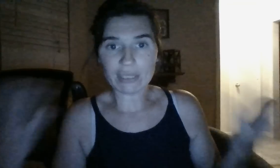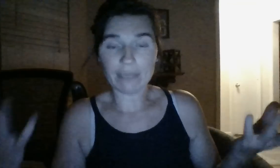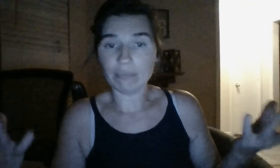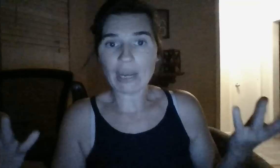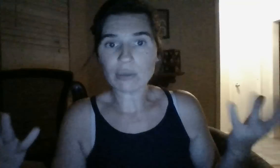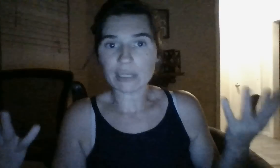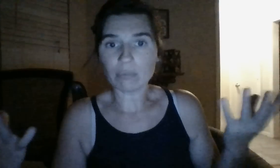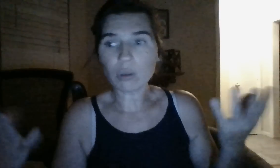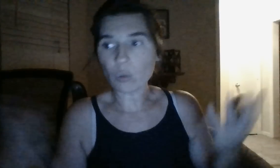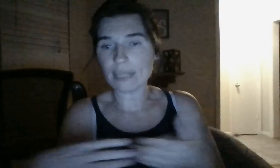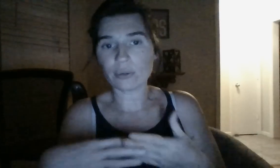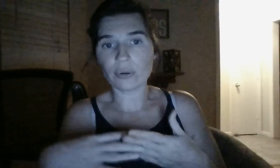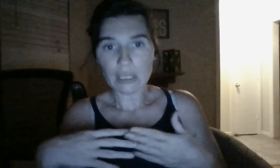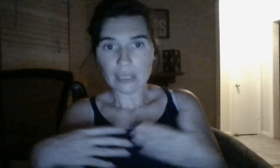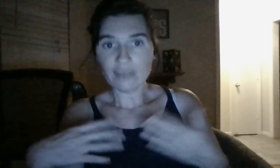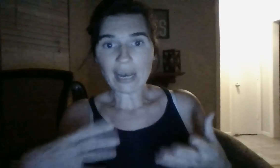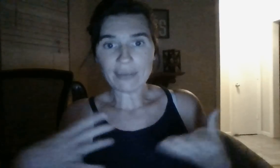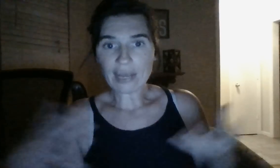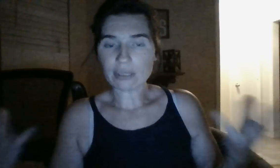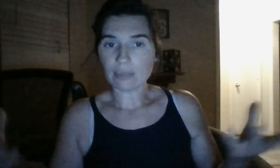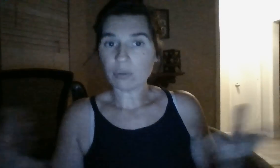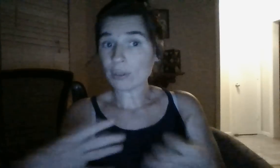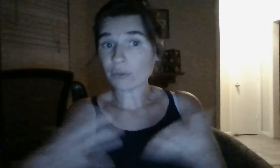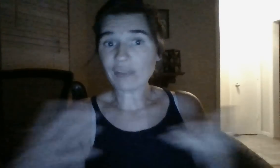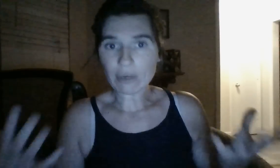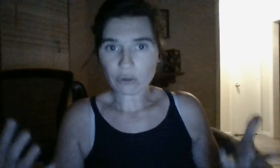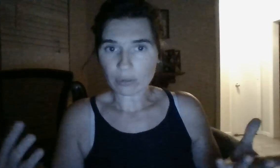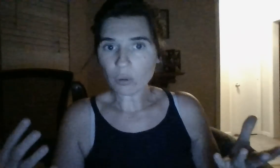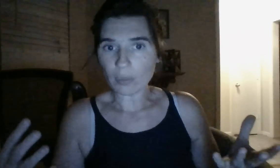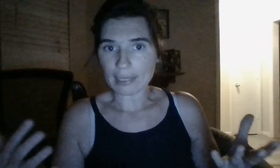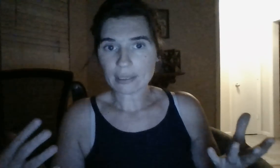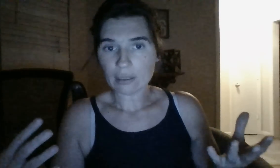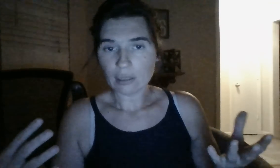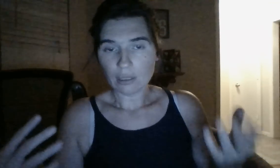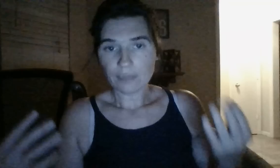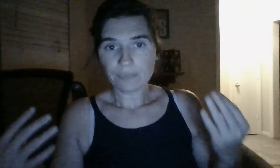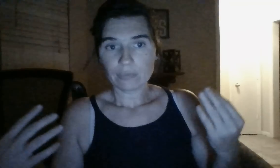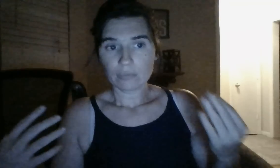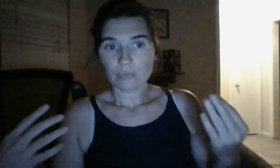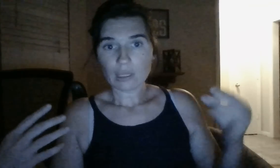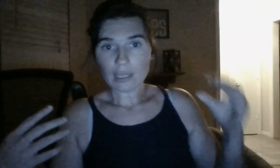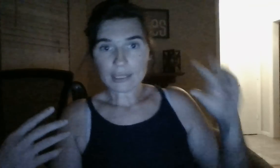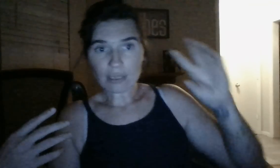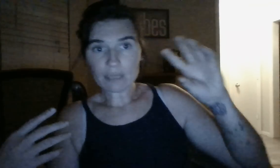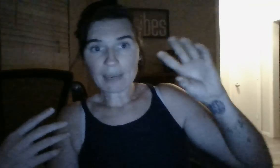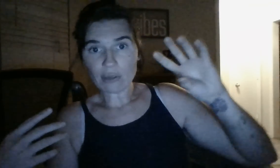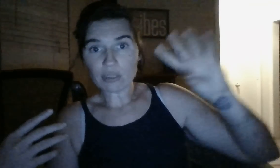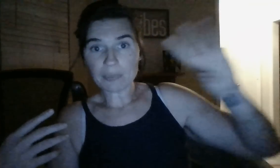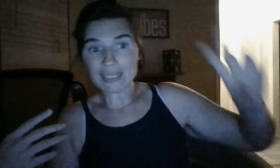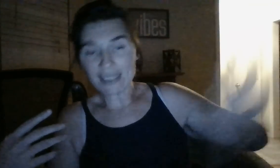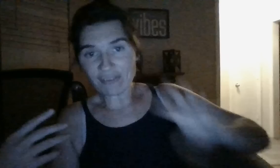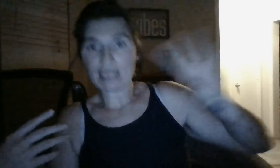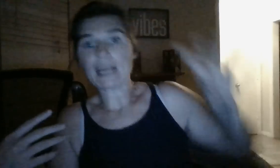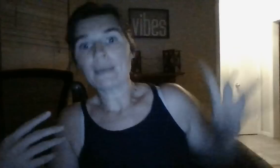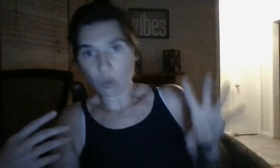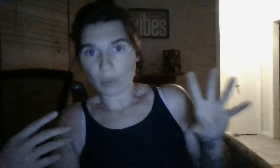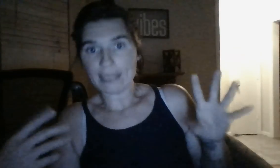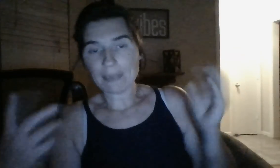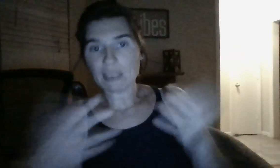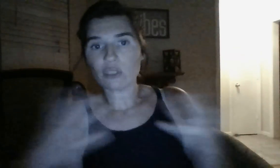50,000 employees. Or, 5,000 employees. 500 employees. It sounds by those specific employees they picked